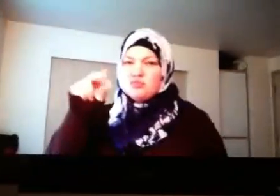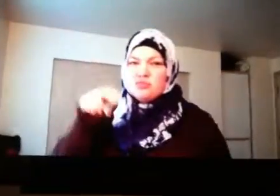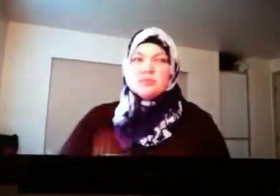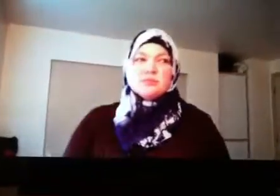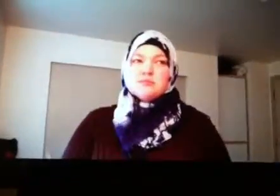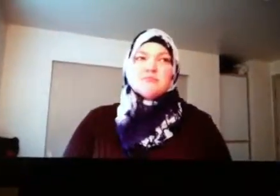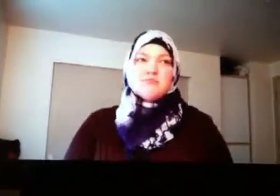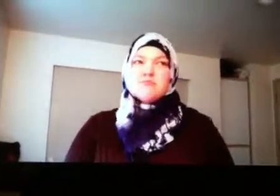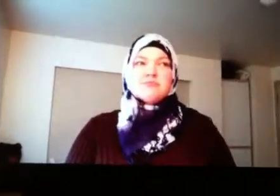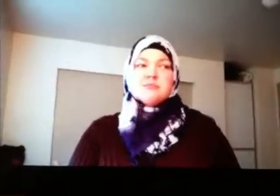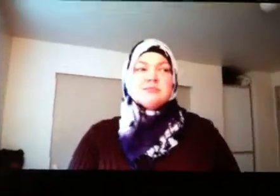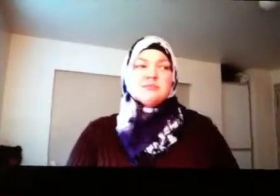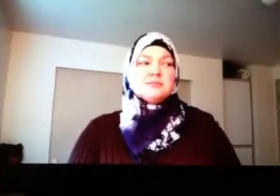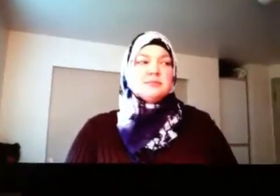Different friends. No.